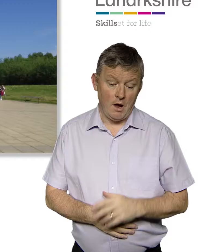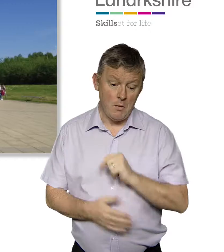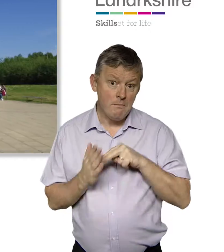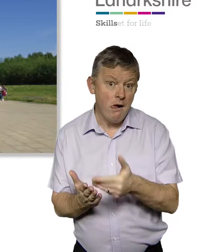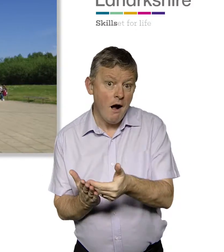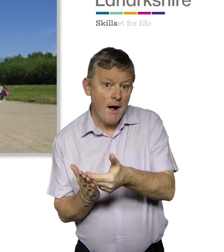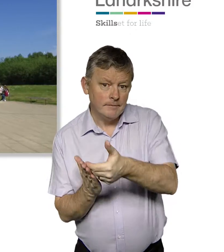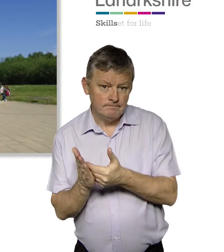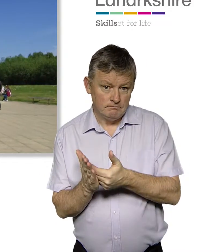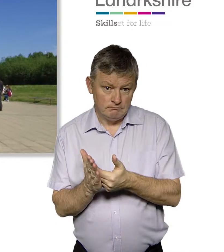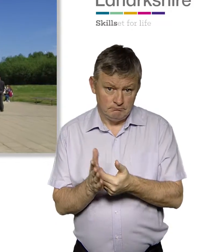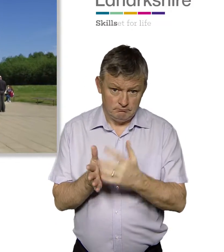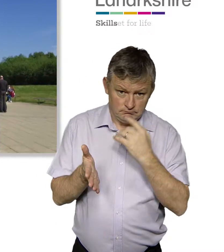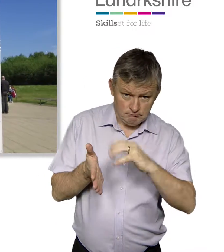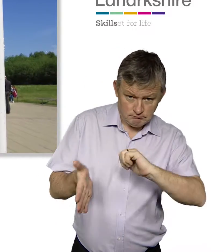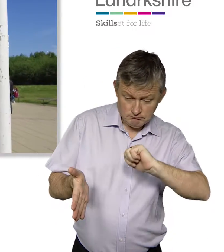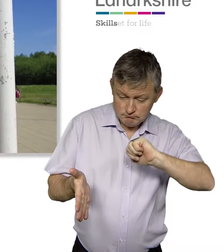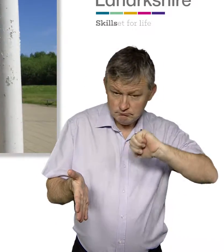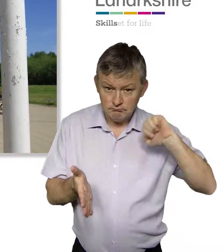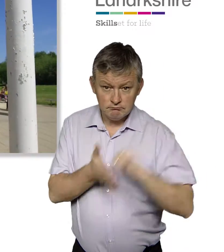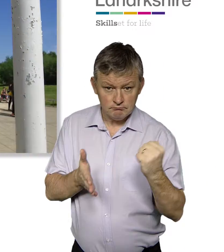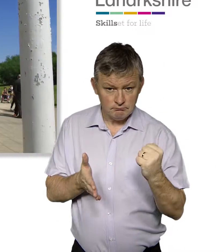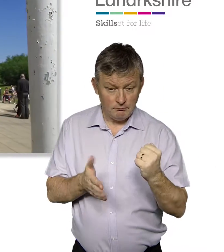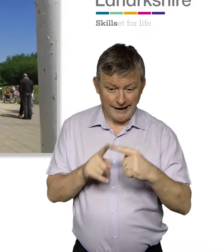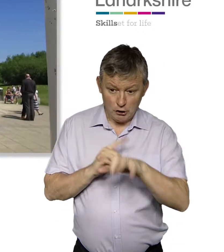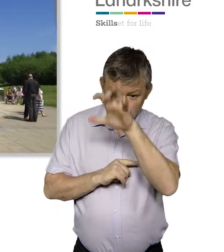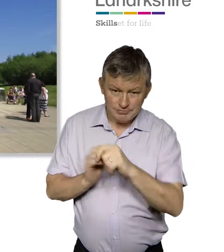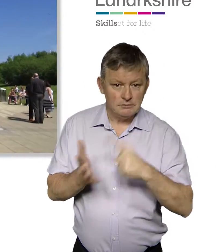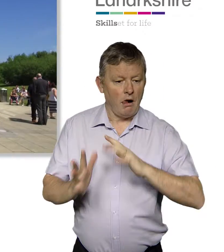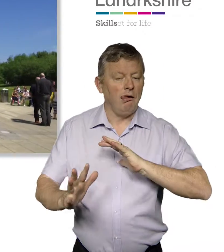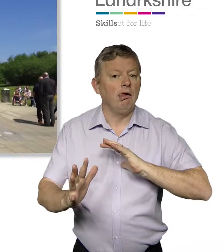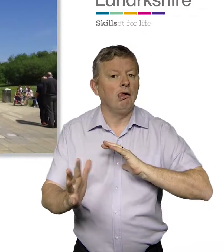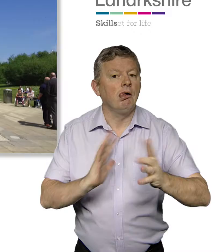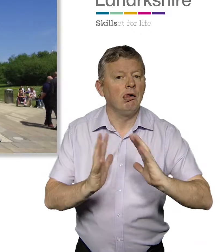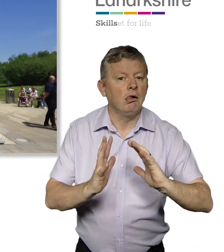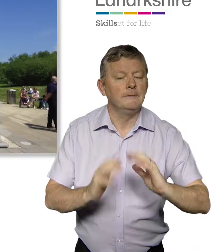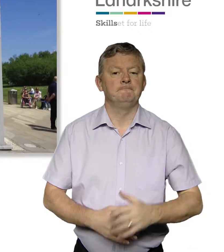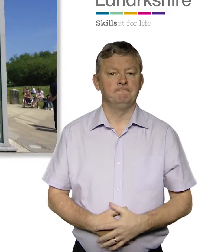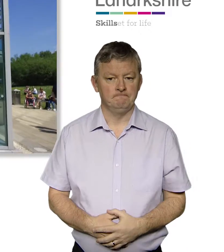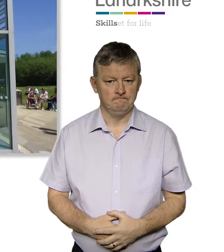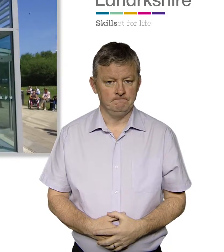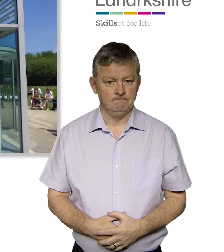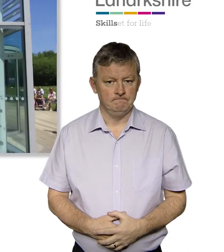our intention to continue to do so. This plan will be published on our website in English and BSL.